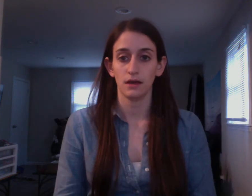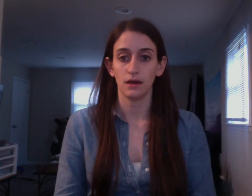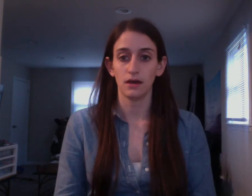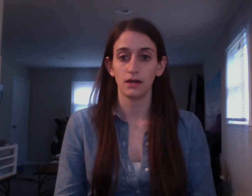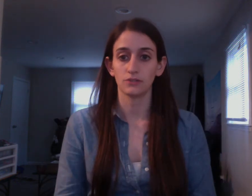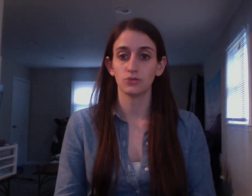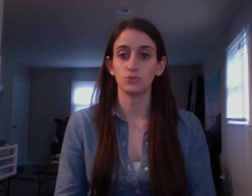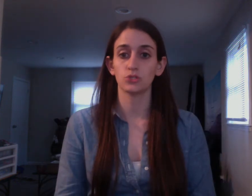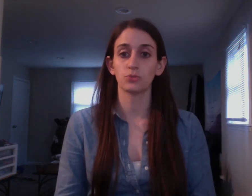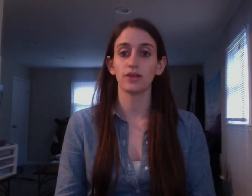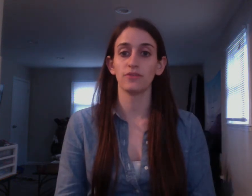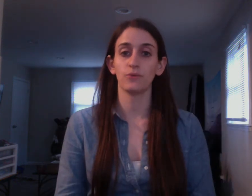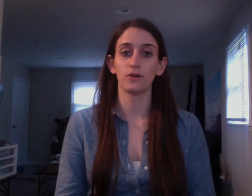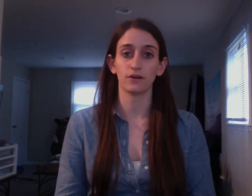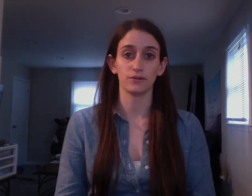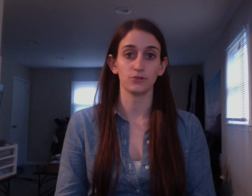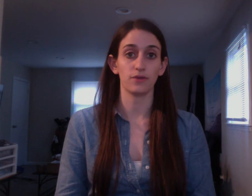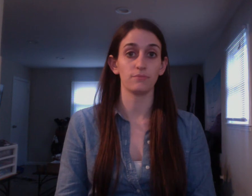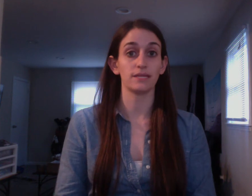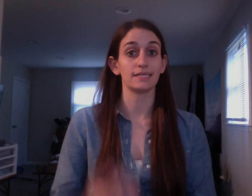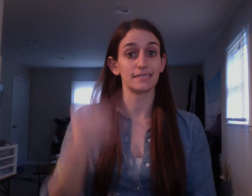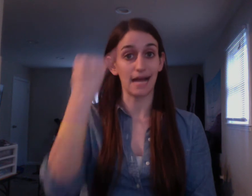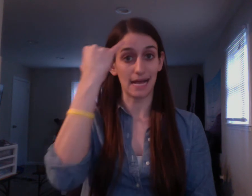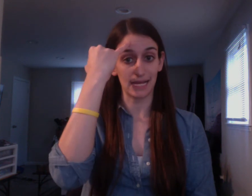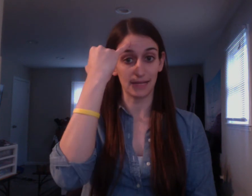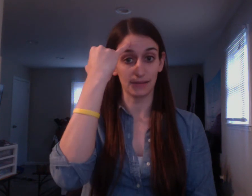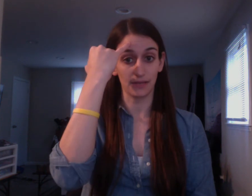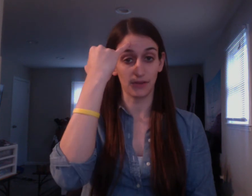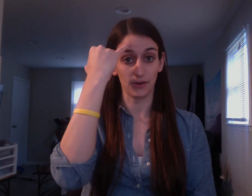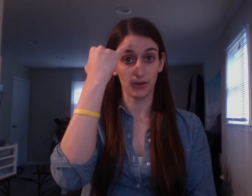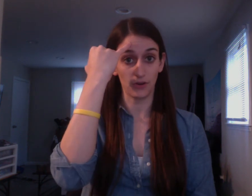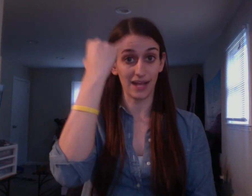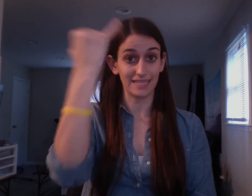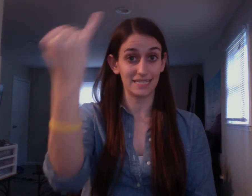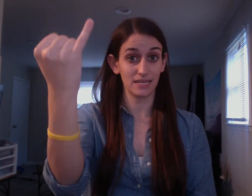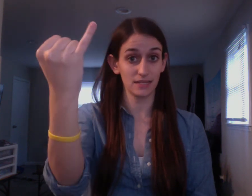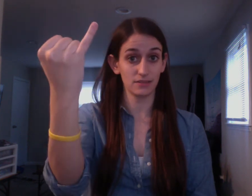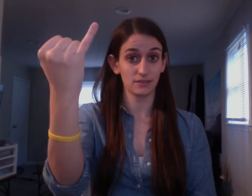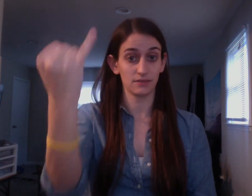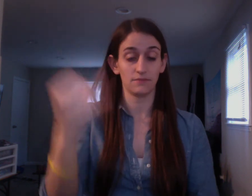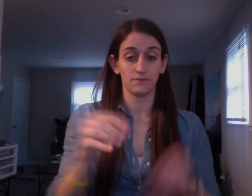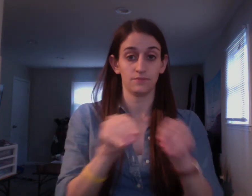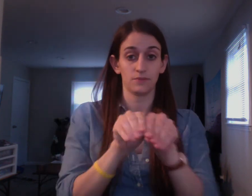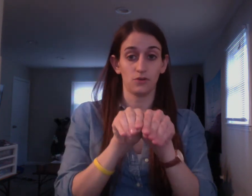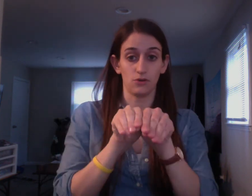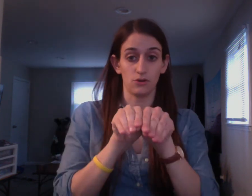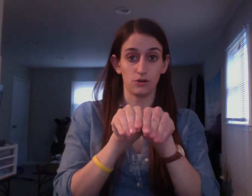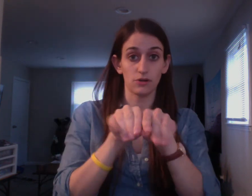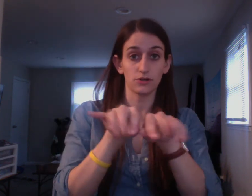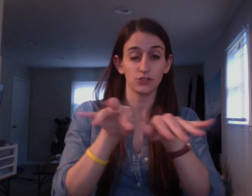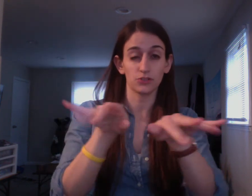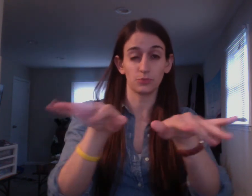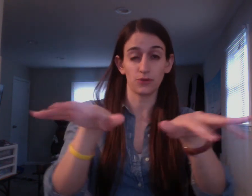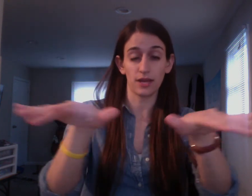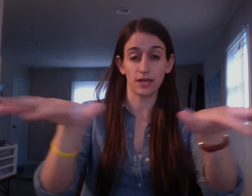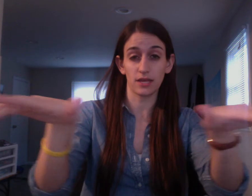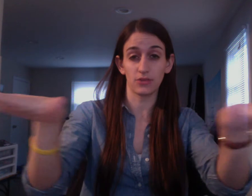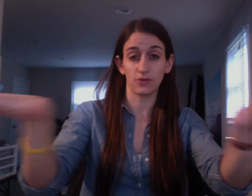To spread the word, so that means either your ideas are spreading throughout,